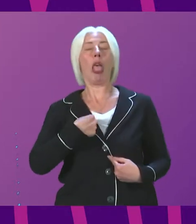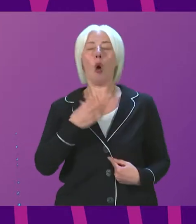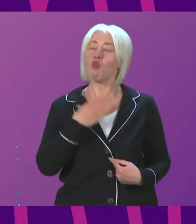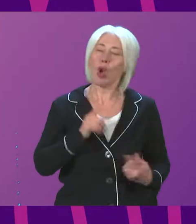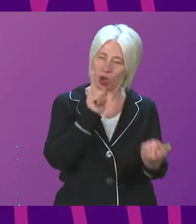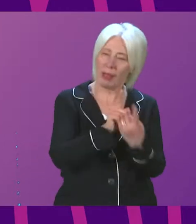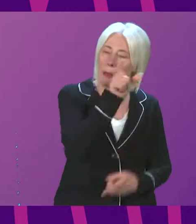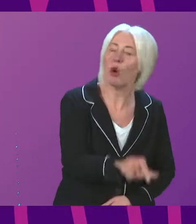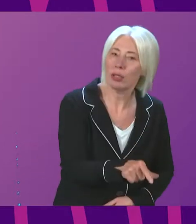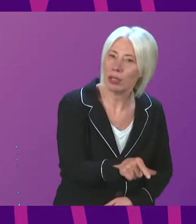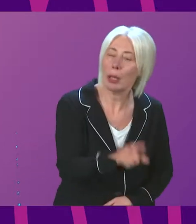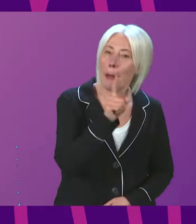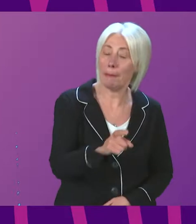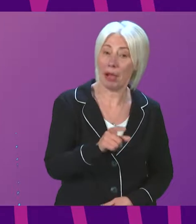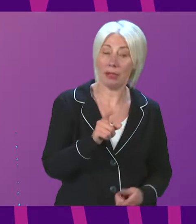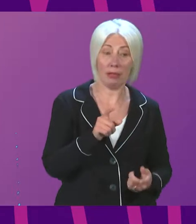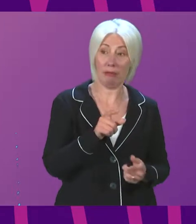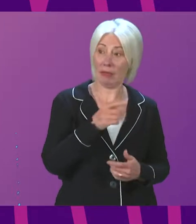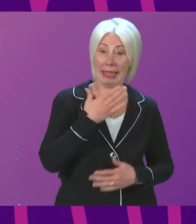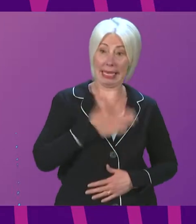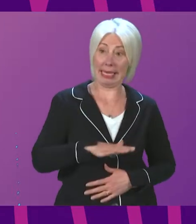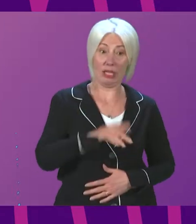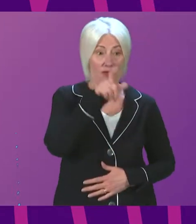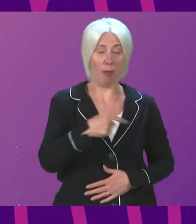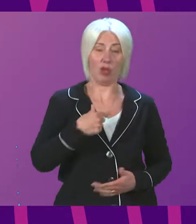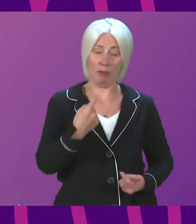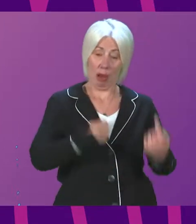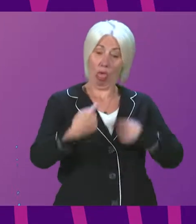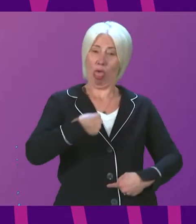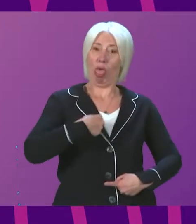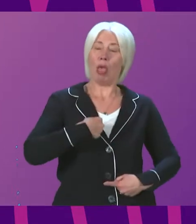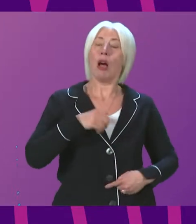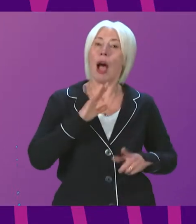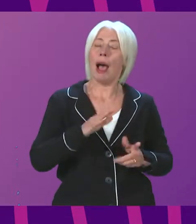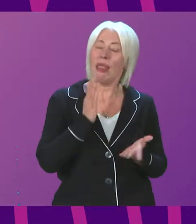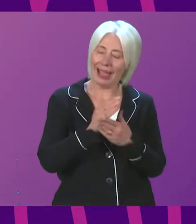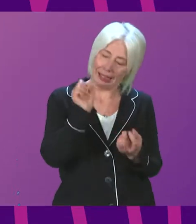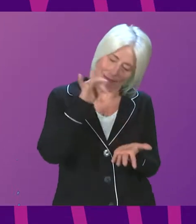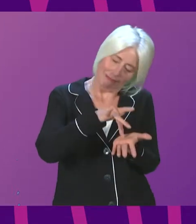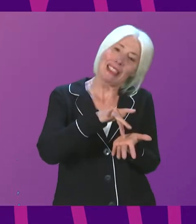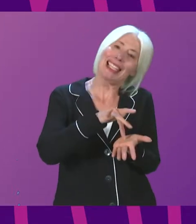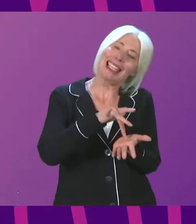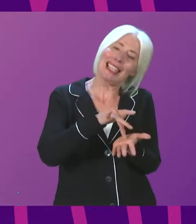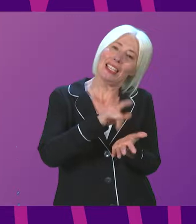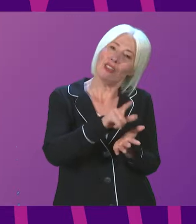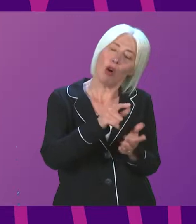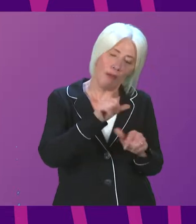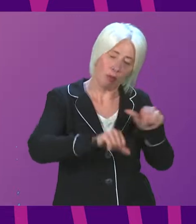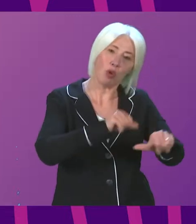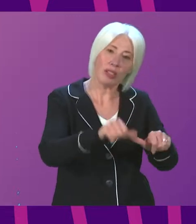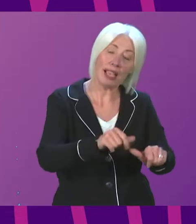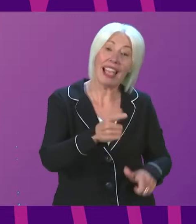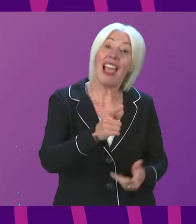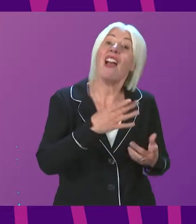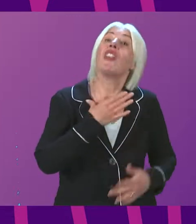is important to note that the needs of people harmed are at the heart of this process even if they choose to do this they will